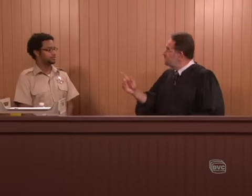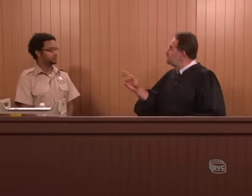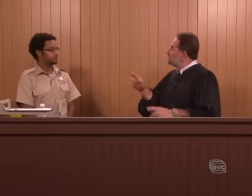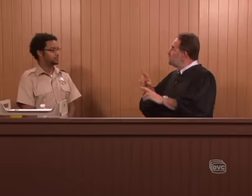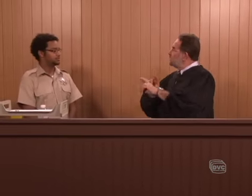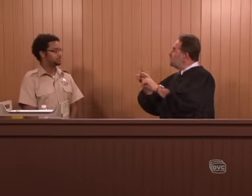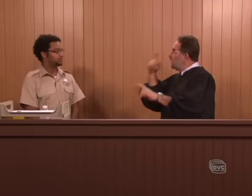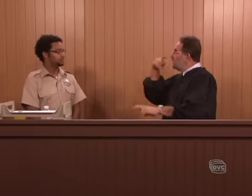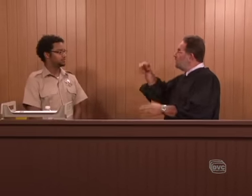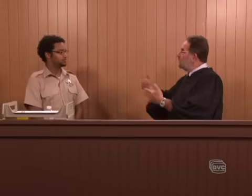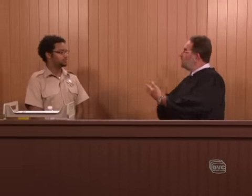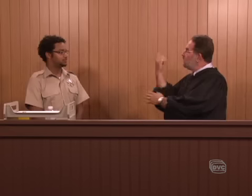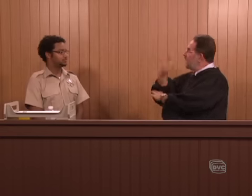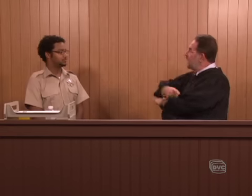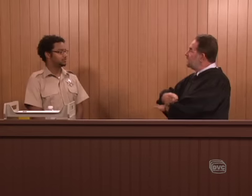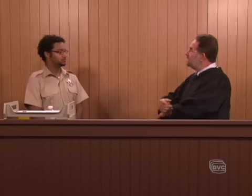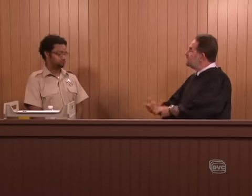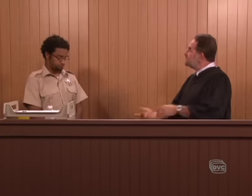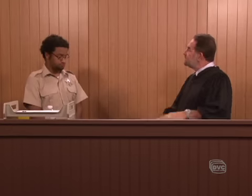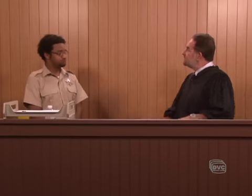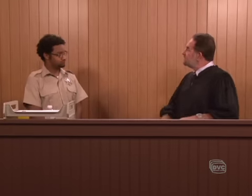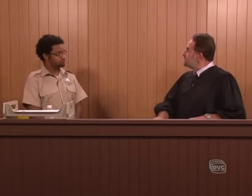Ready for a new day? Yes, sir.